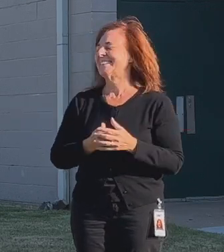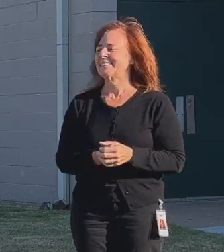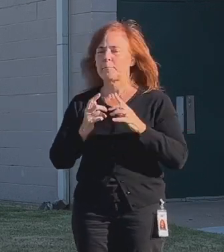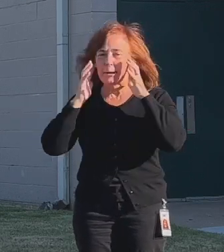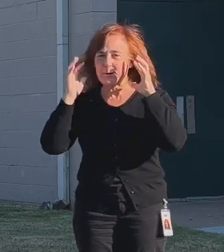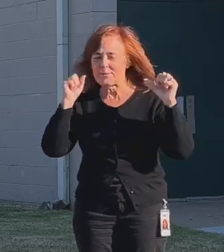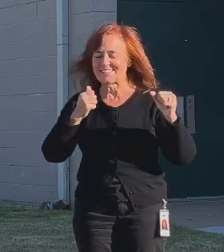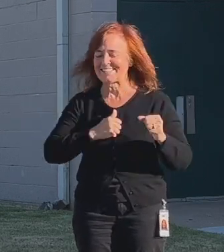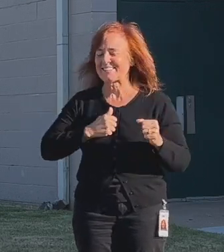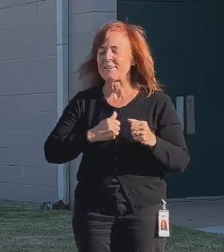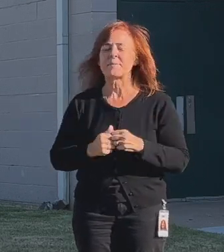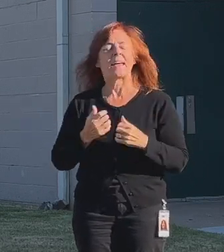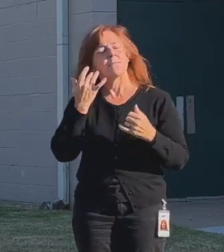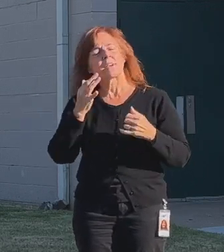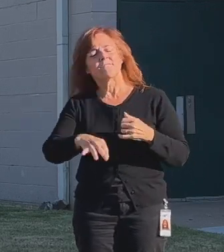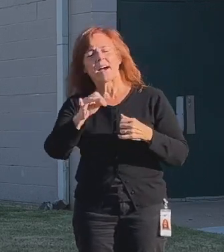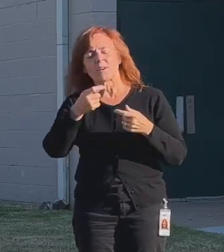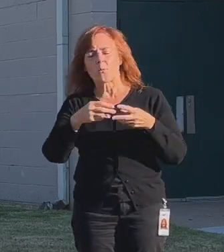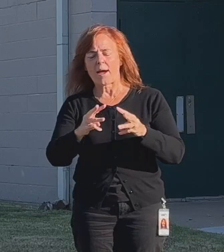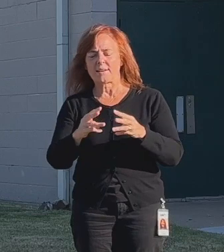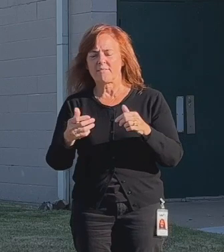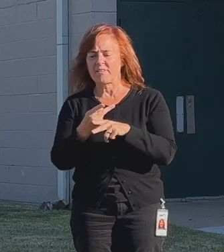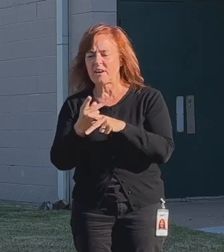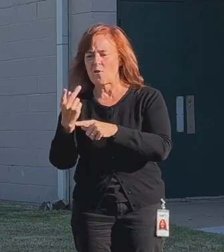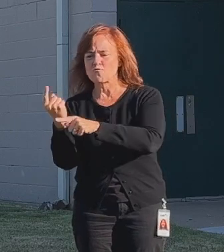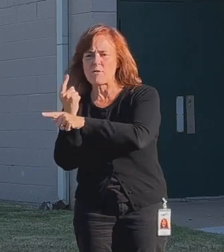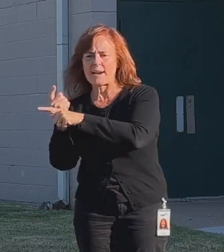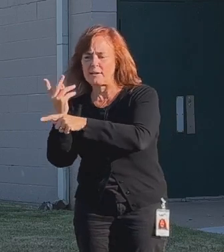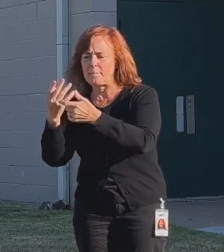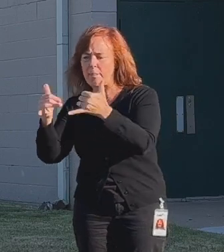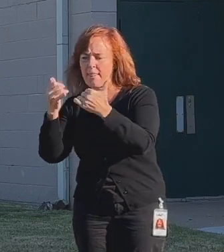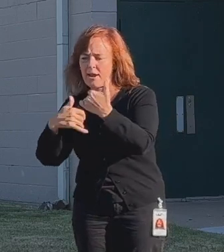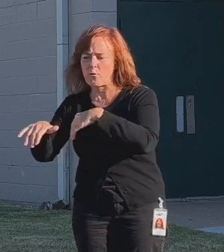But if we could just find a way to close that gap, we could make it happen.